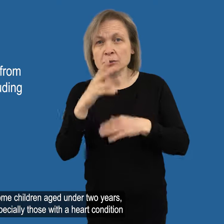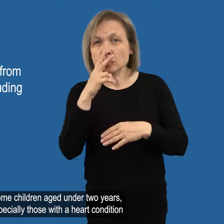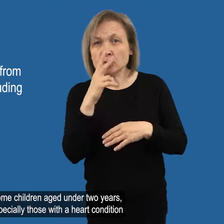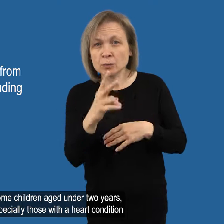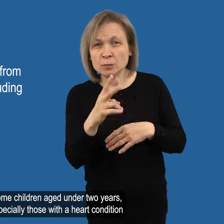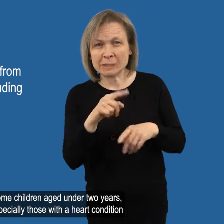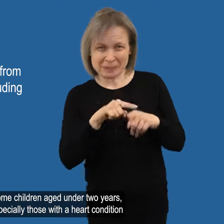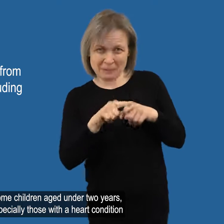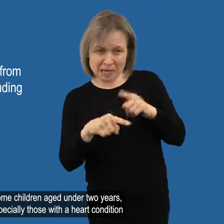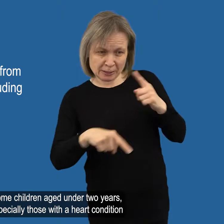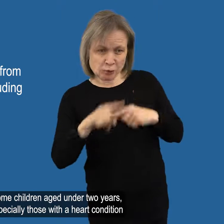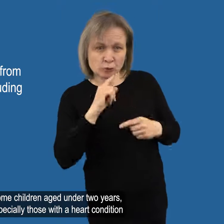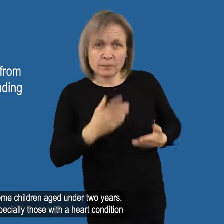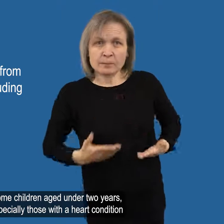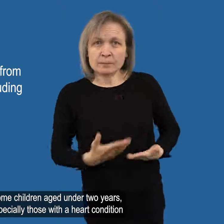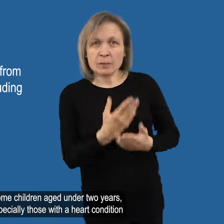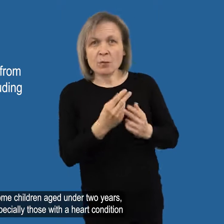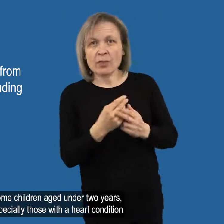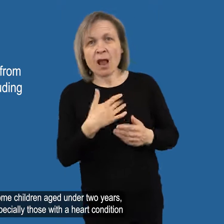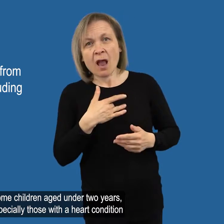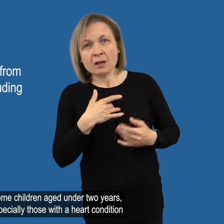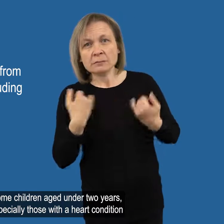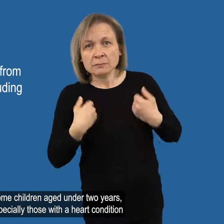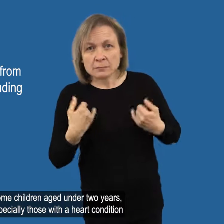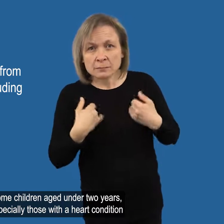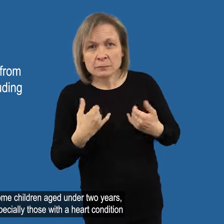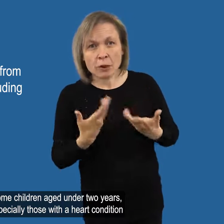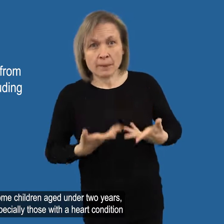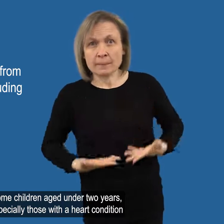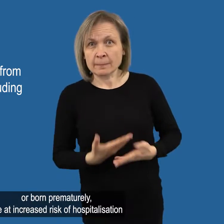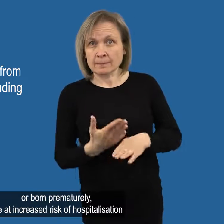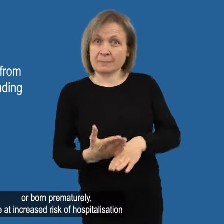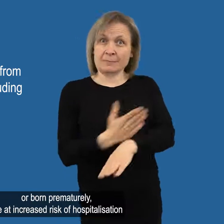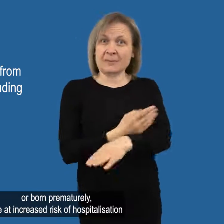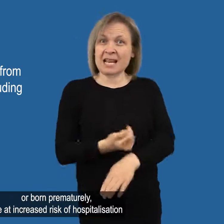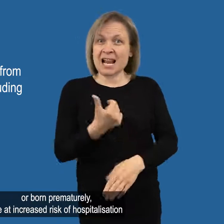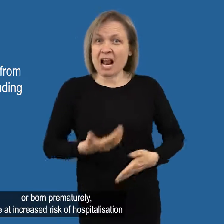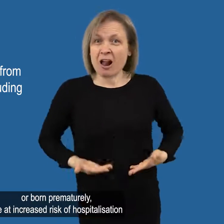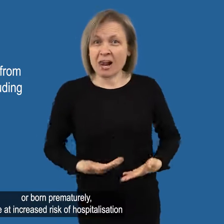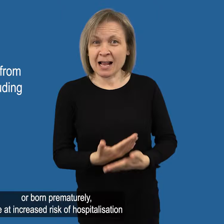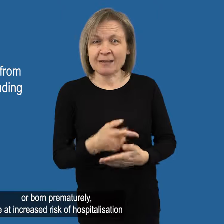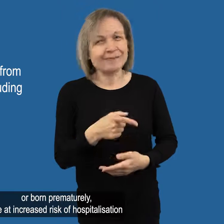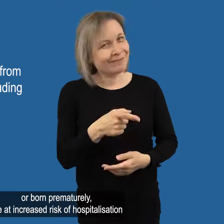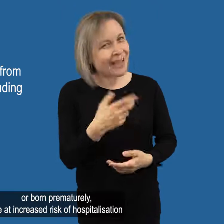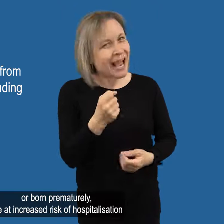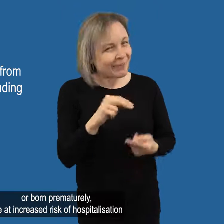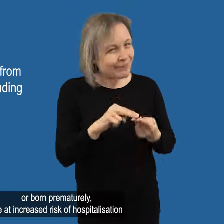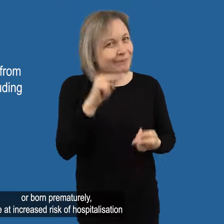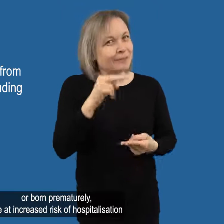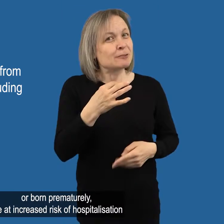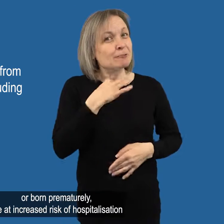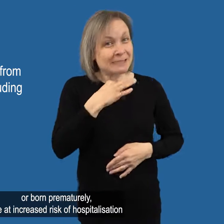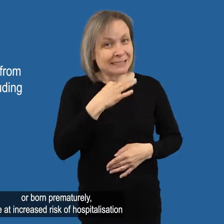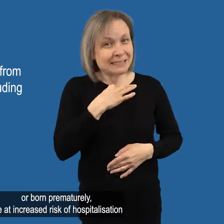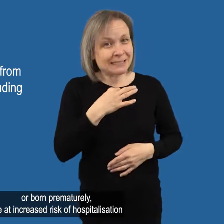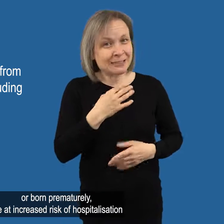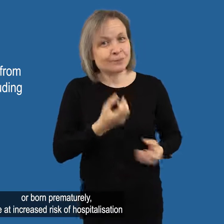Some children aged under 2 years, especially those with a heart condition or born prematurely, are at increased risk of